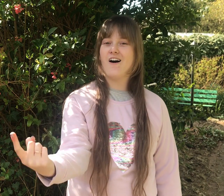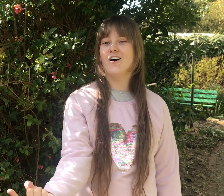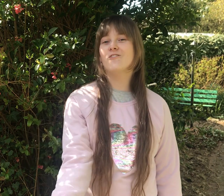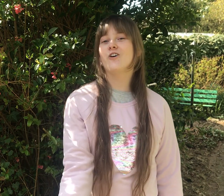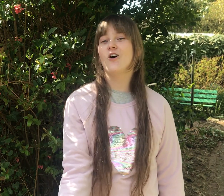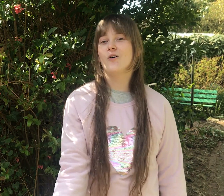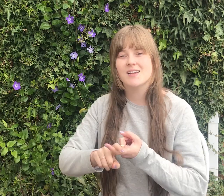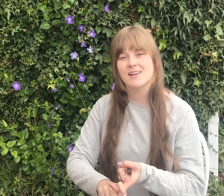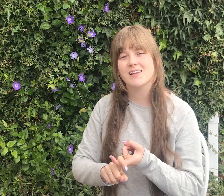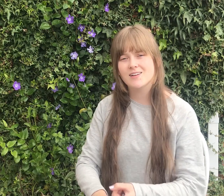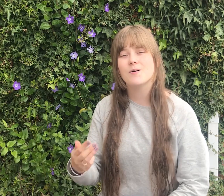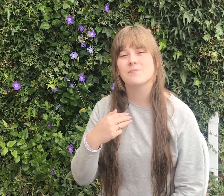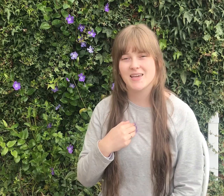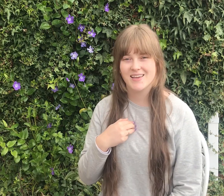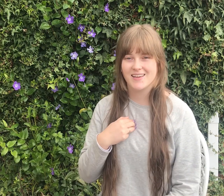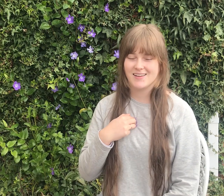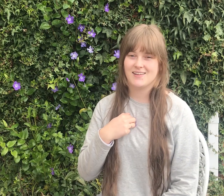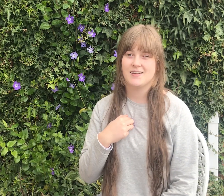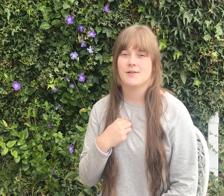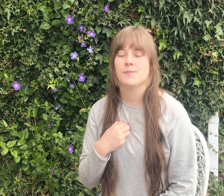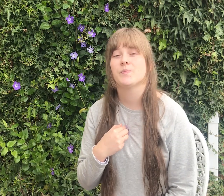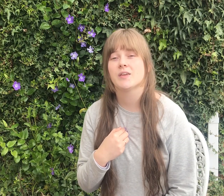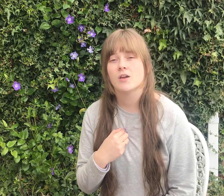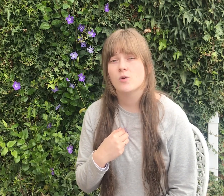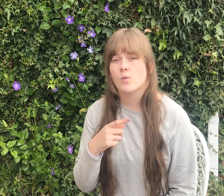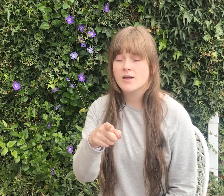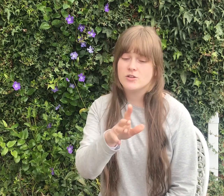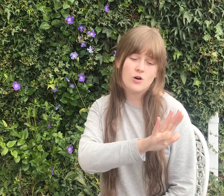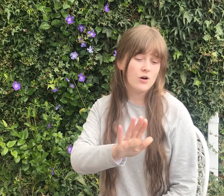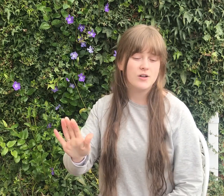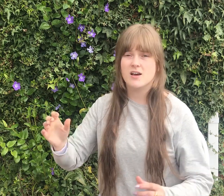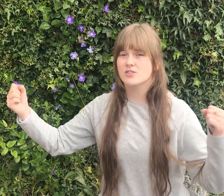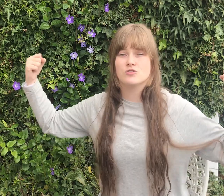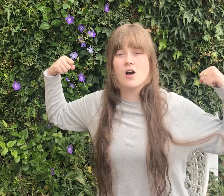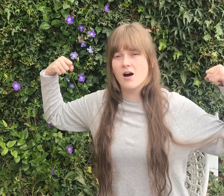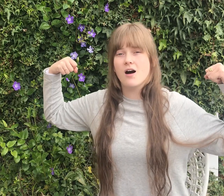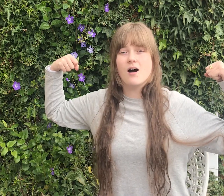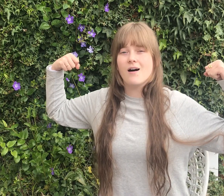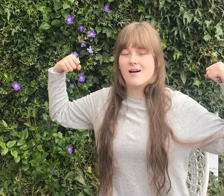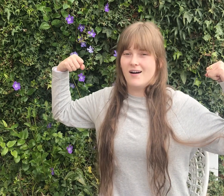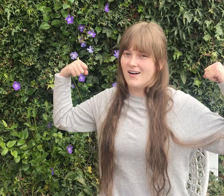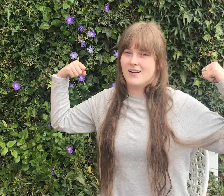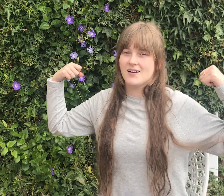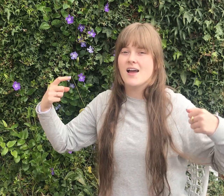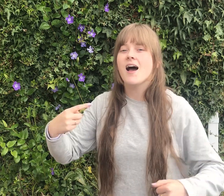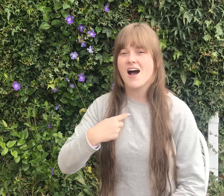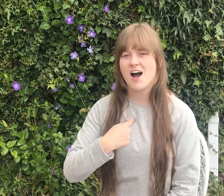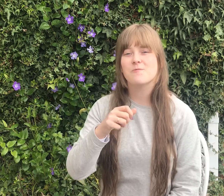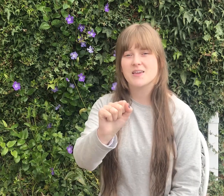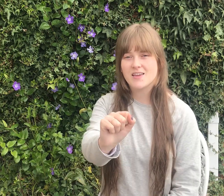Lean on Me When you're Not strong And I'll